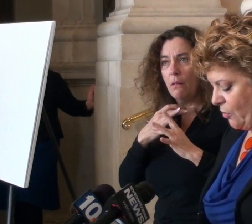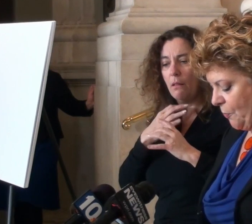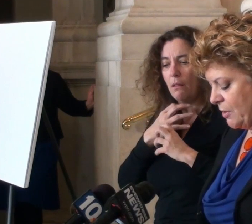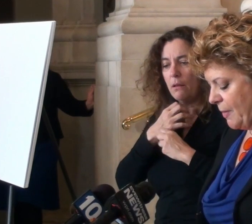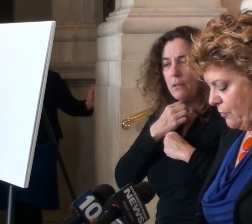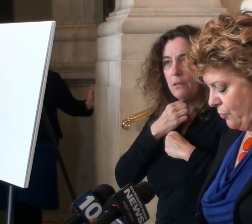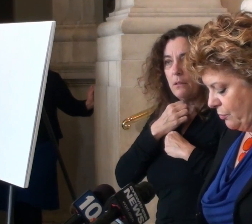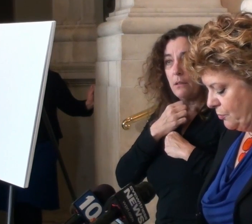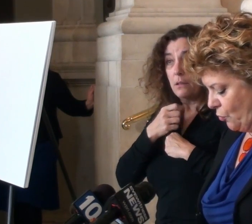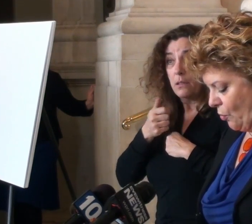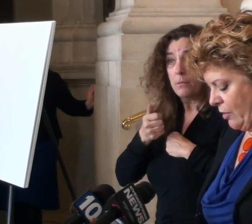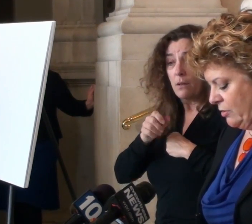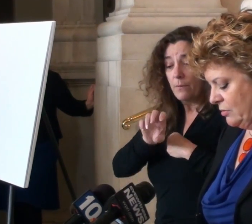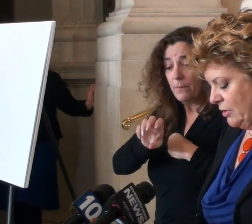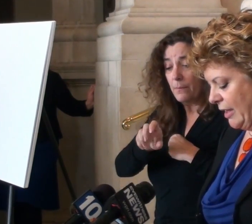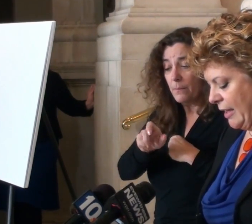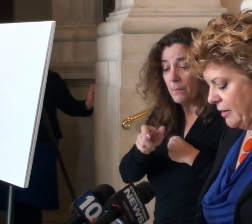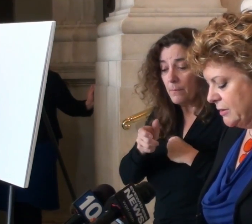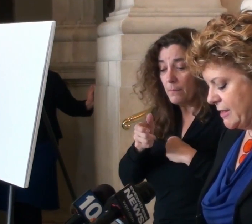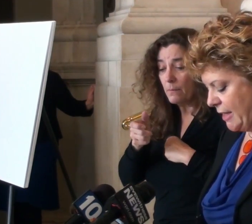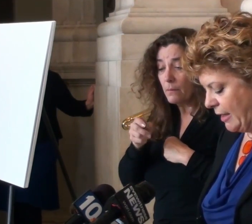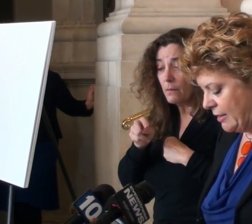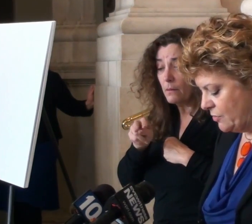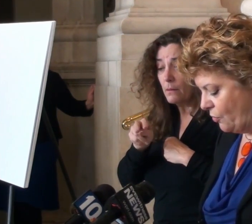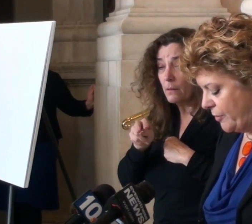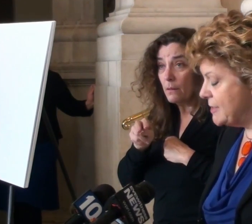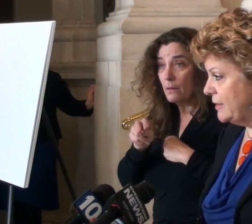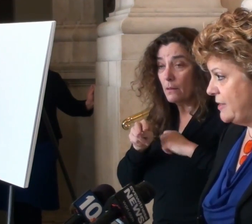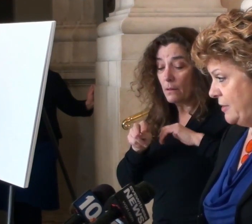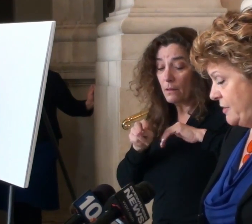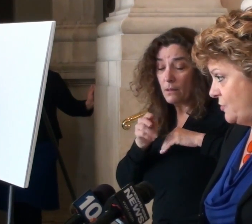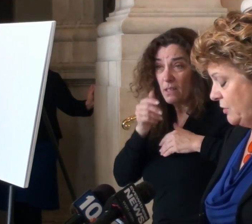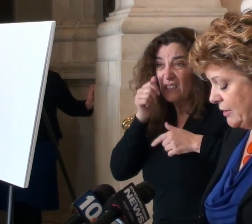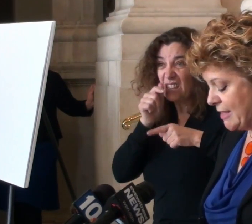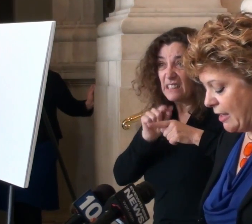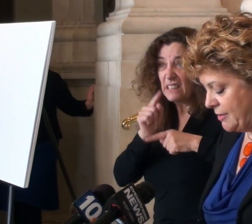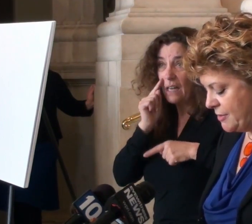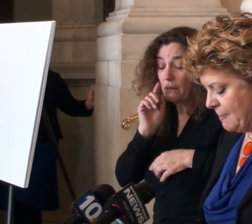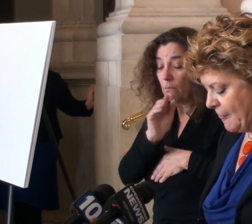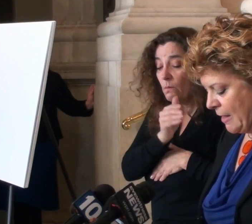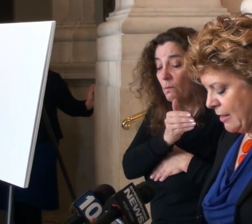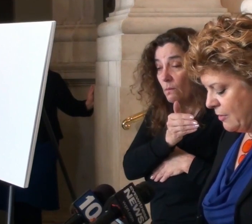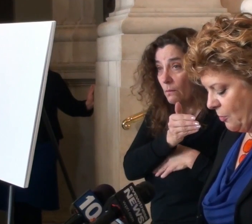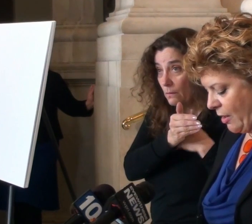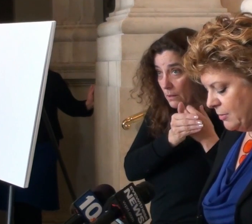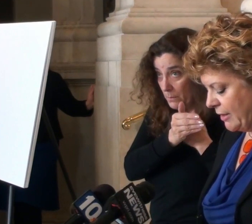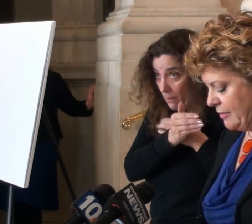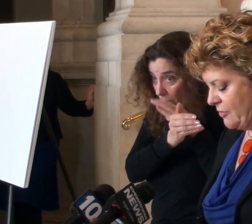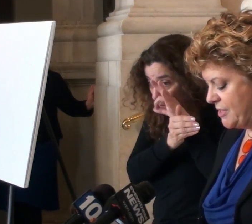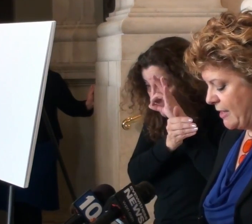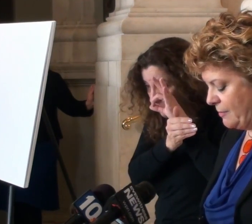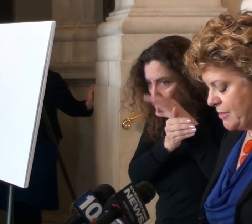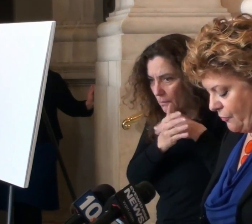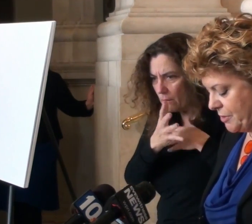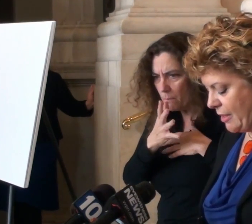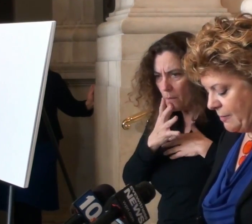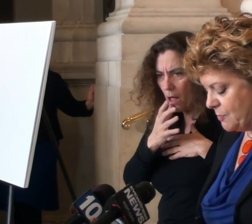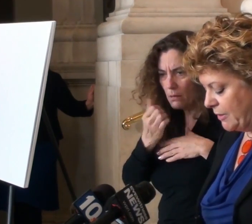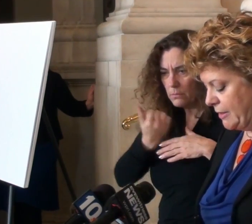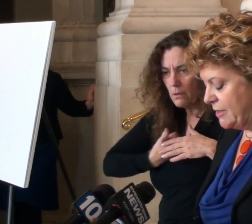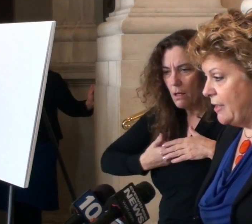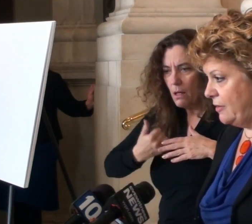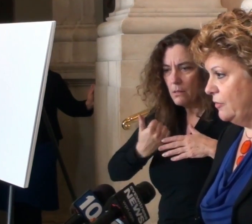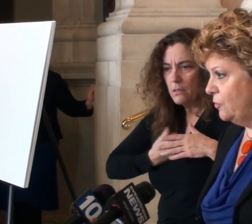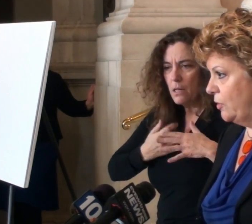So he opened the bedroom door and held his hand over his sister Lily's eyes. Their mom lay there stabbed several